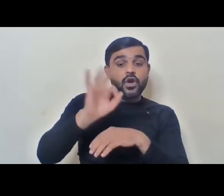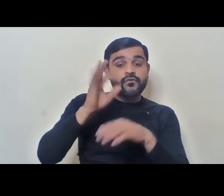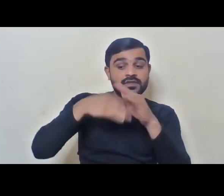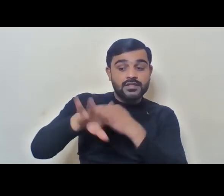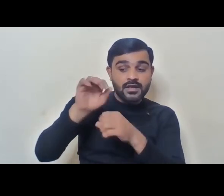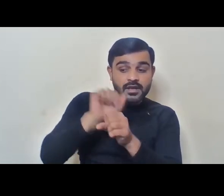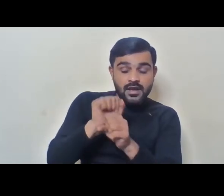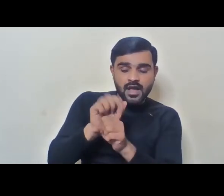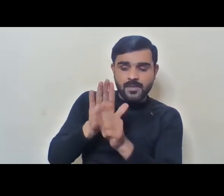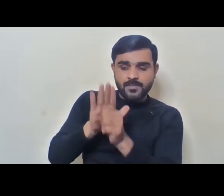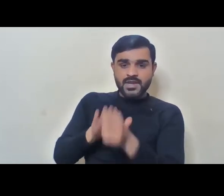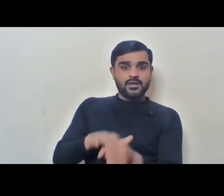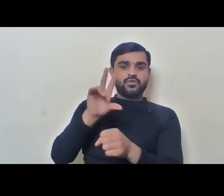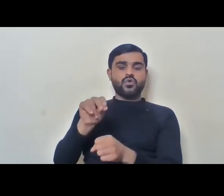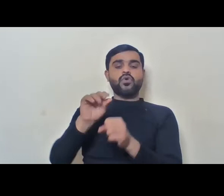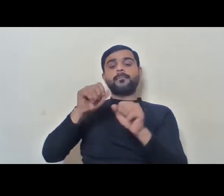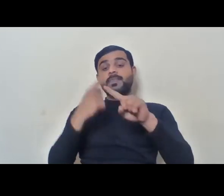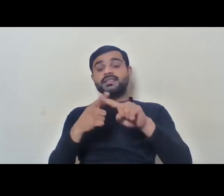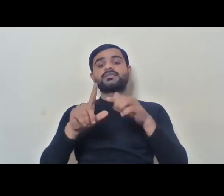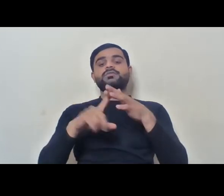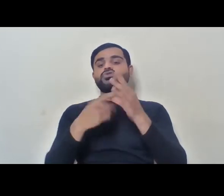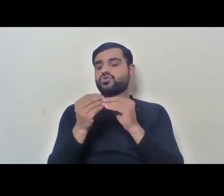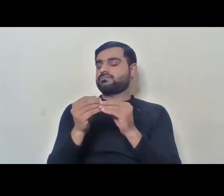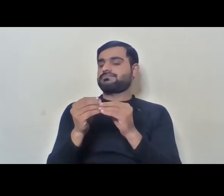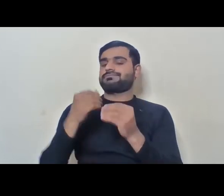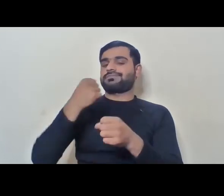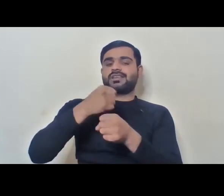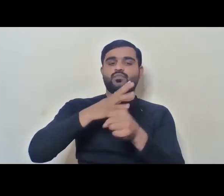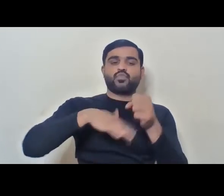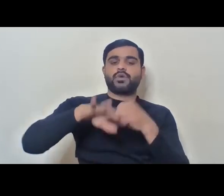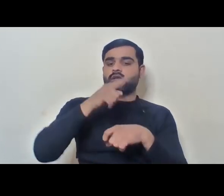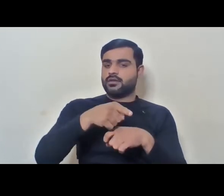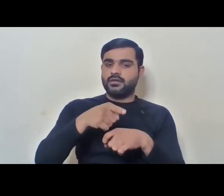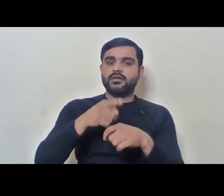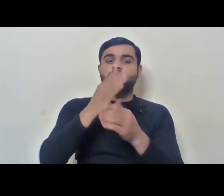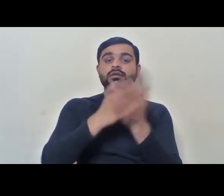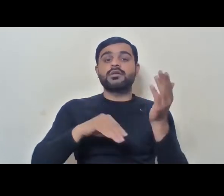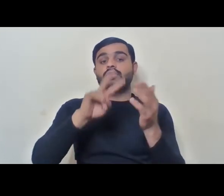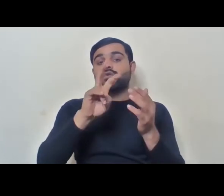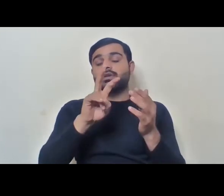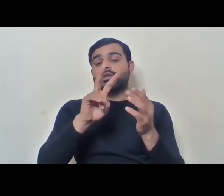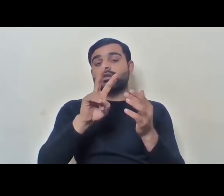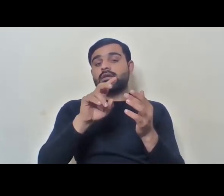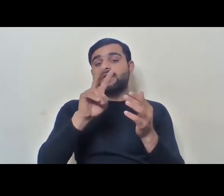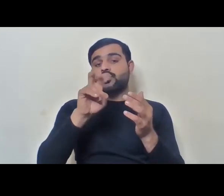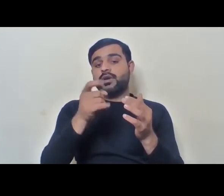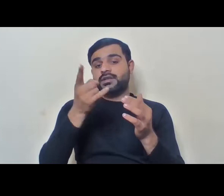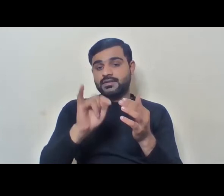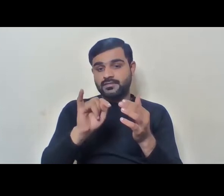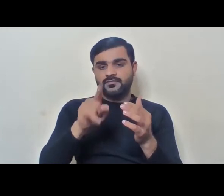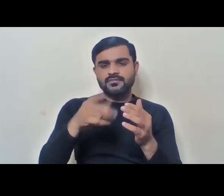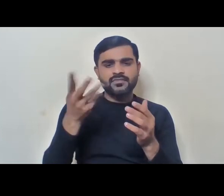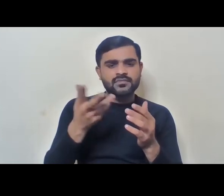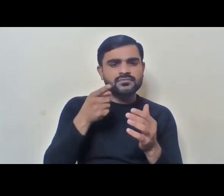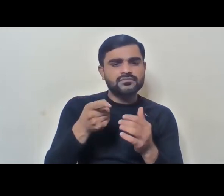In employment. In employment. employment under section 20. And how is this? How